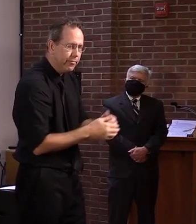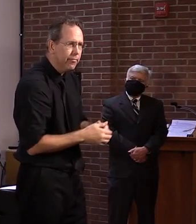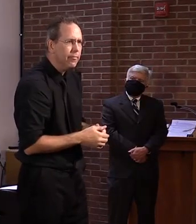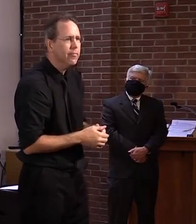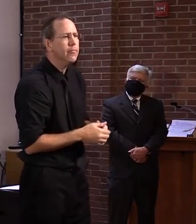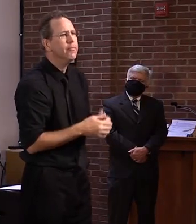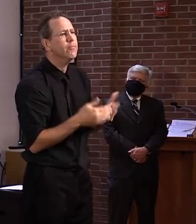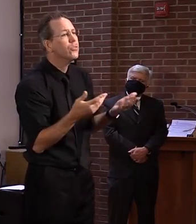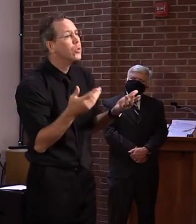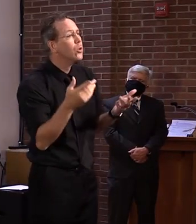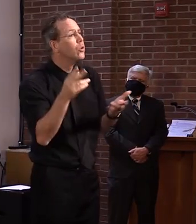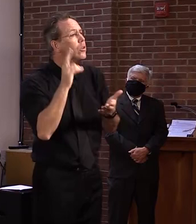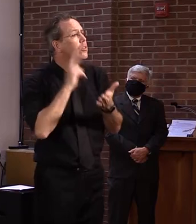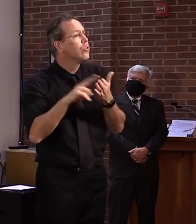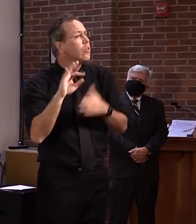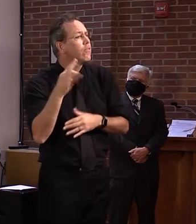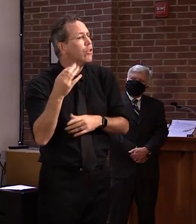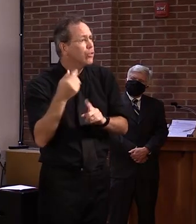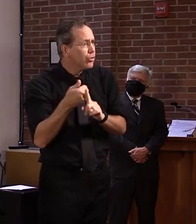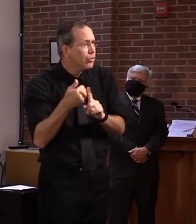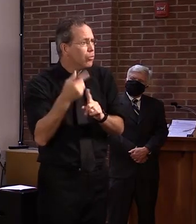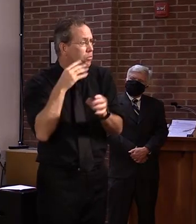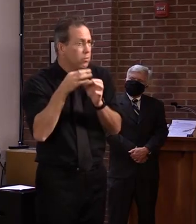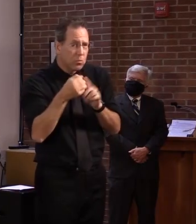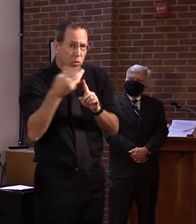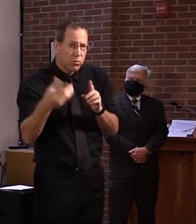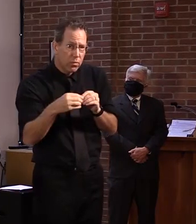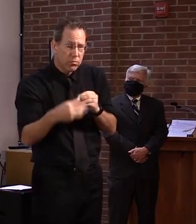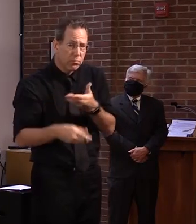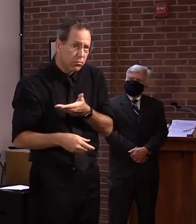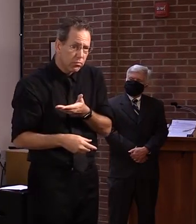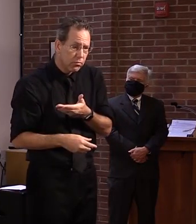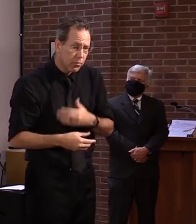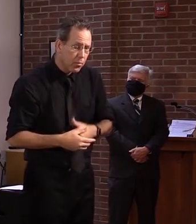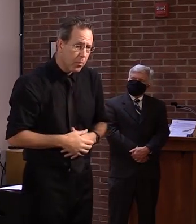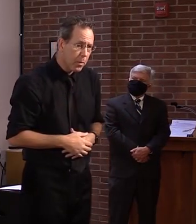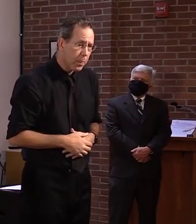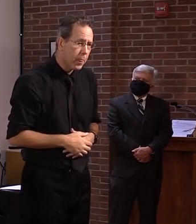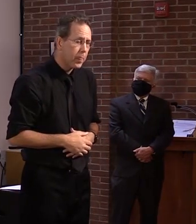if that's your specific question. Yeah, that's, that'd be fine.